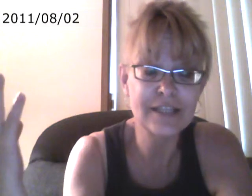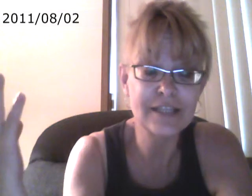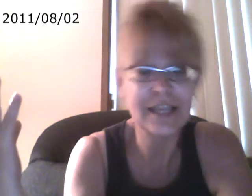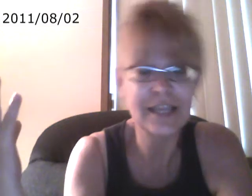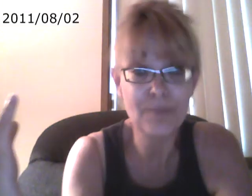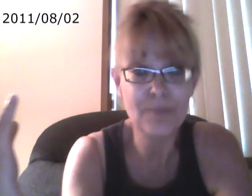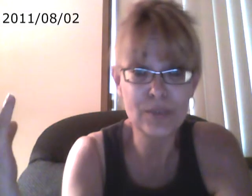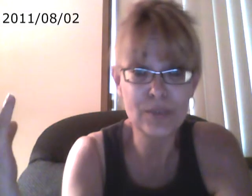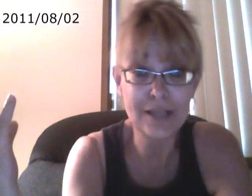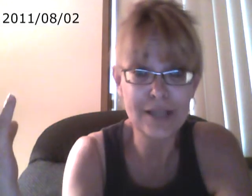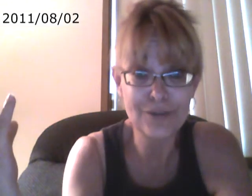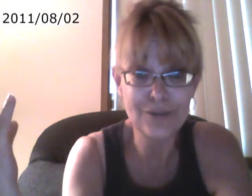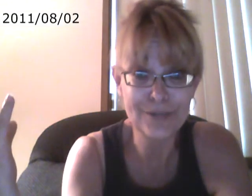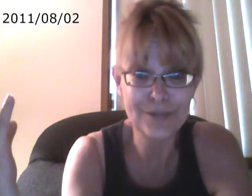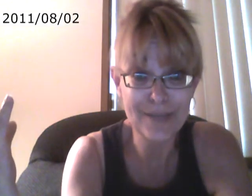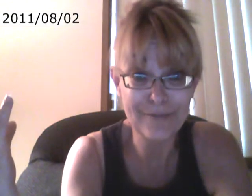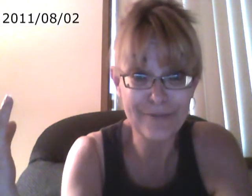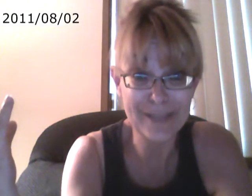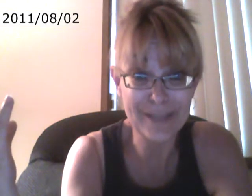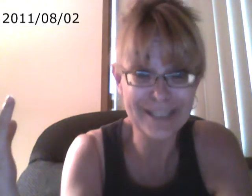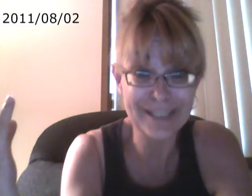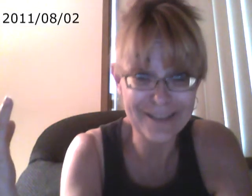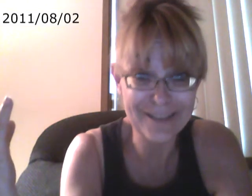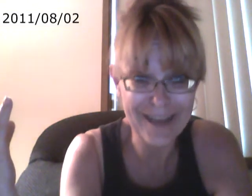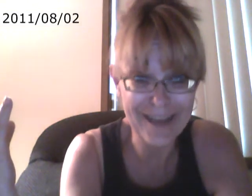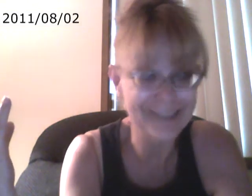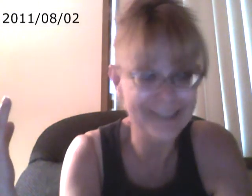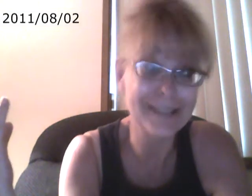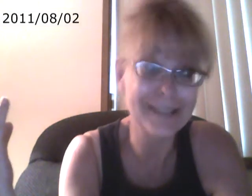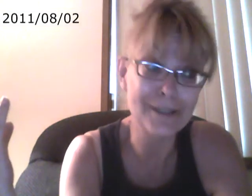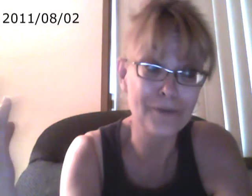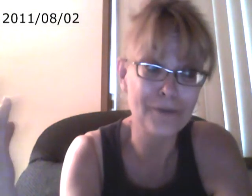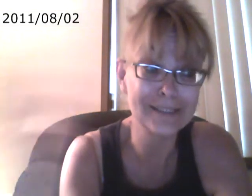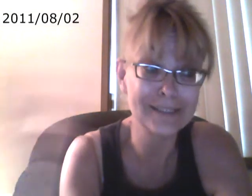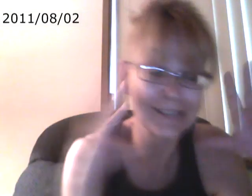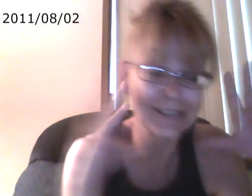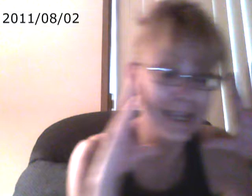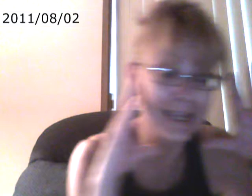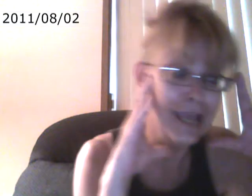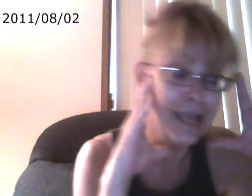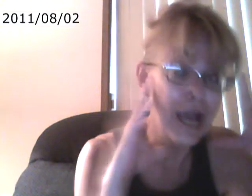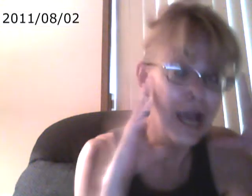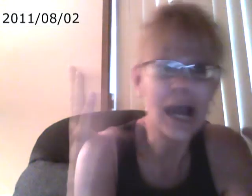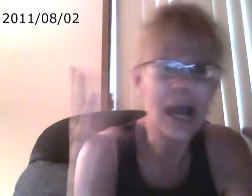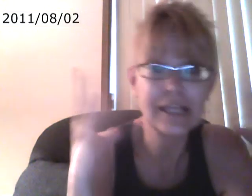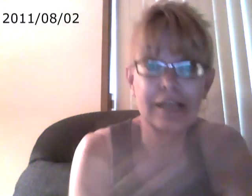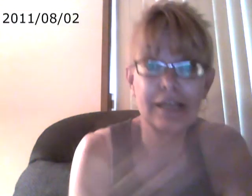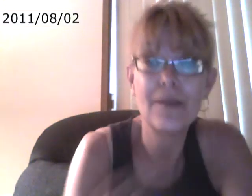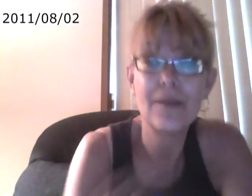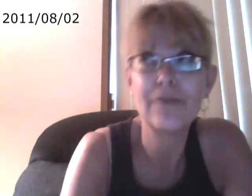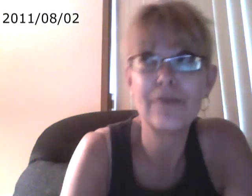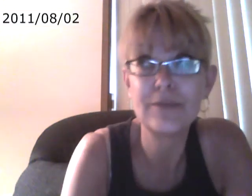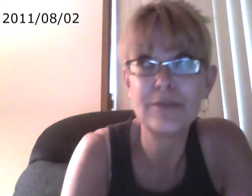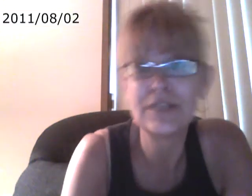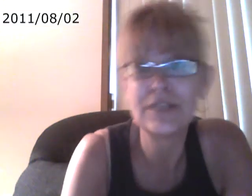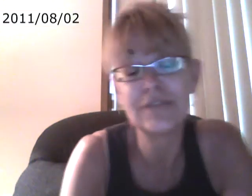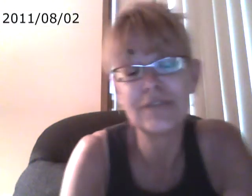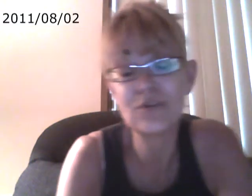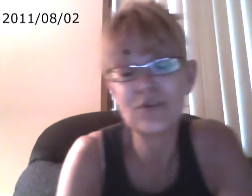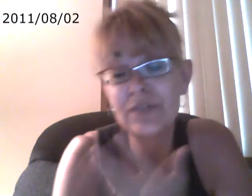think both sides know the same information each other has, and they don't. It's I think that everybody perceives their world the